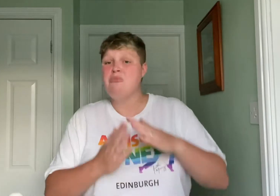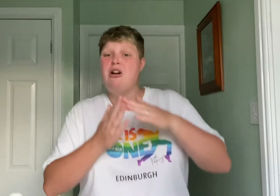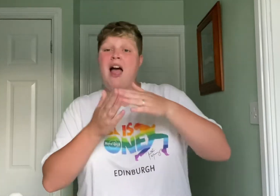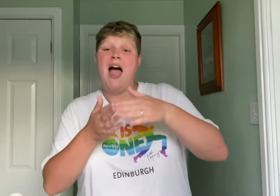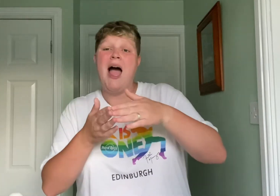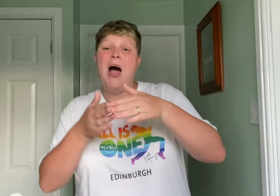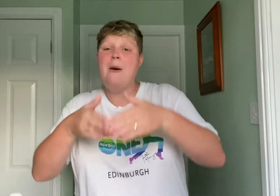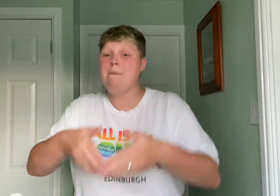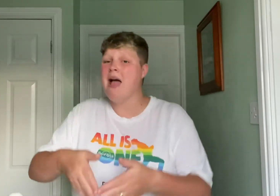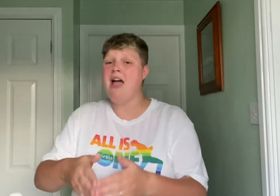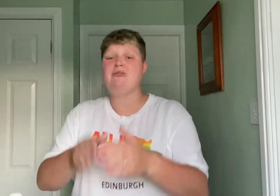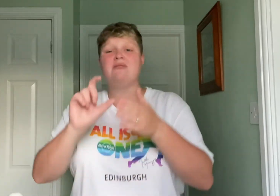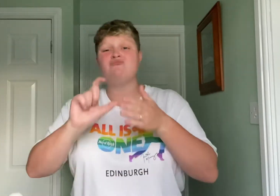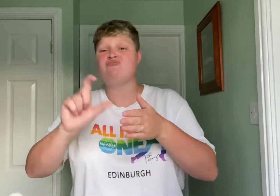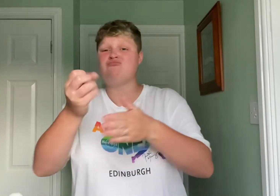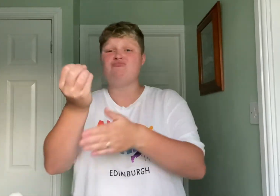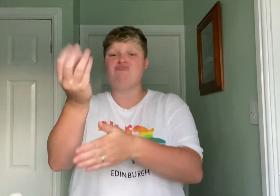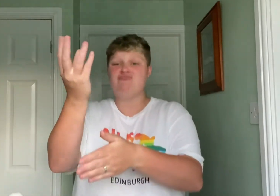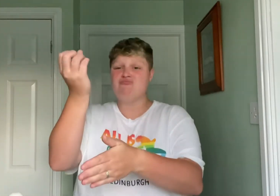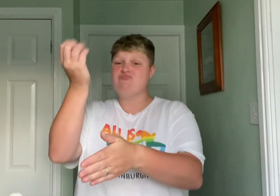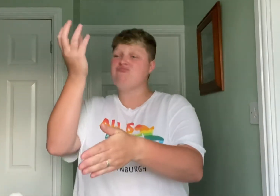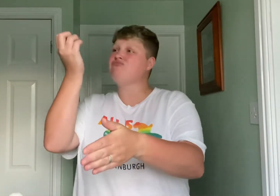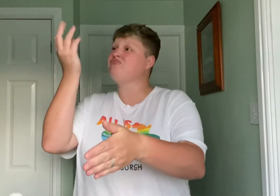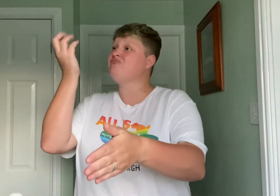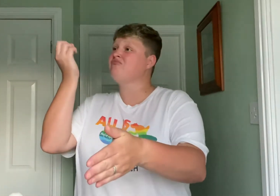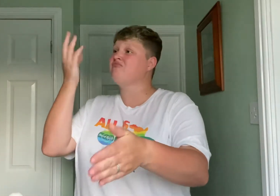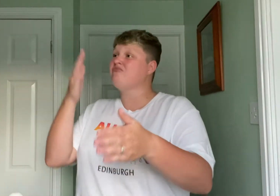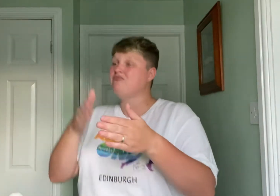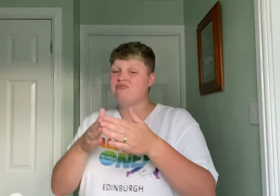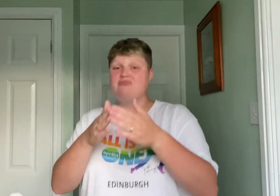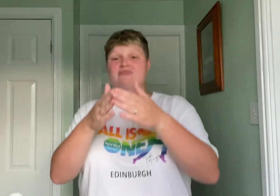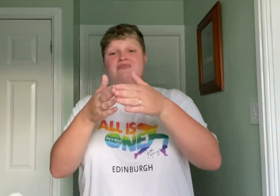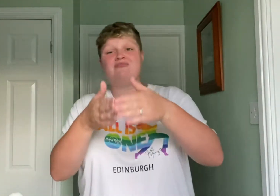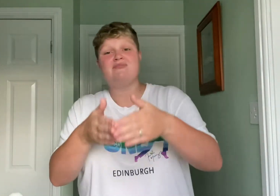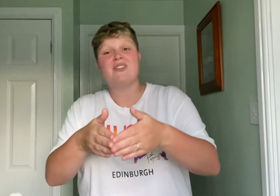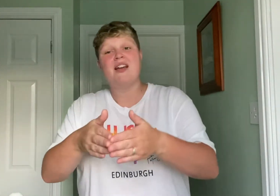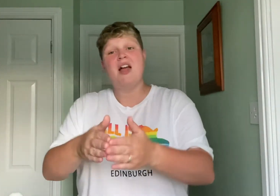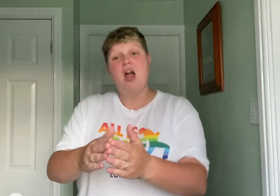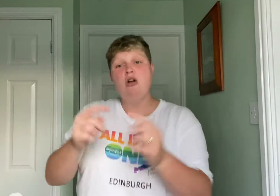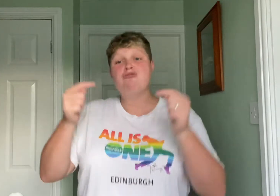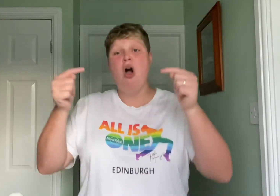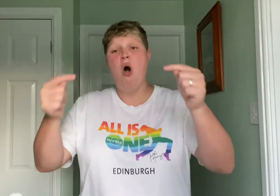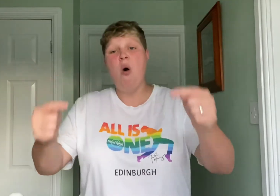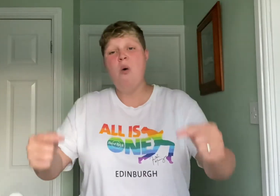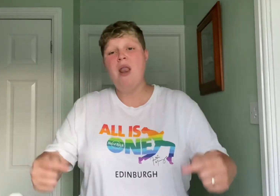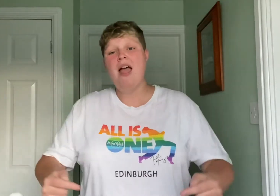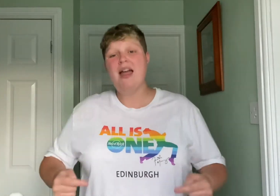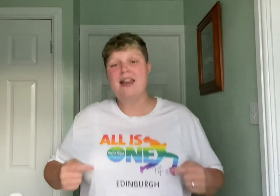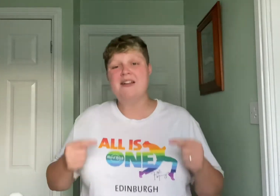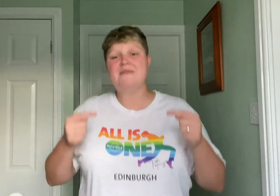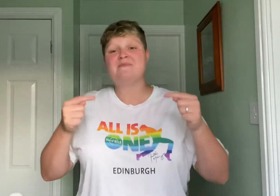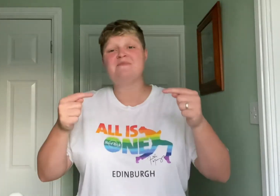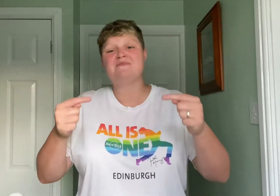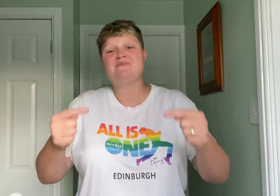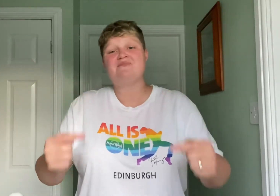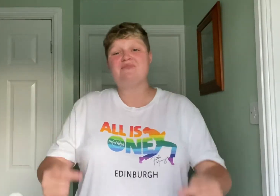proud Mary, keep on burning, and we're rolling, rolling,